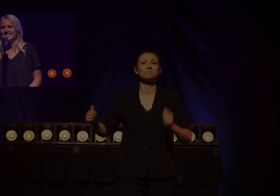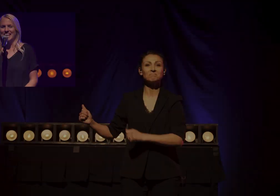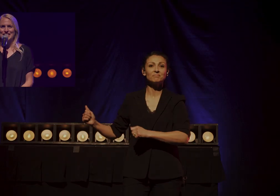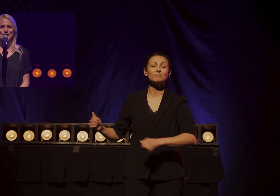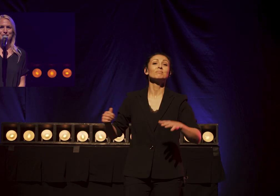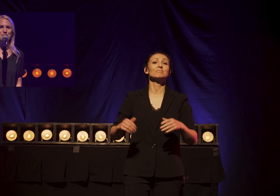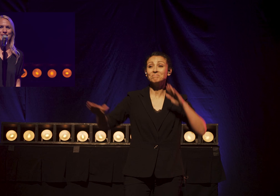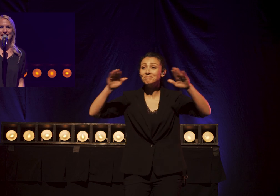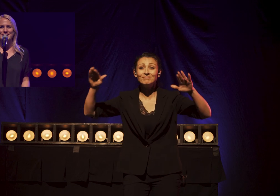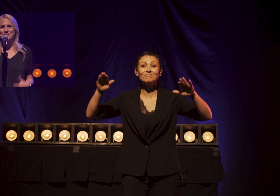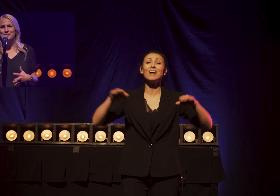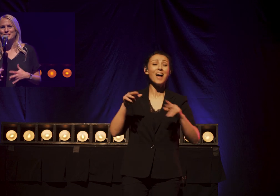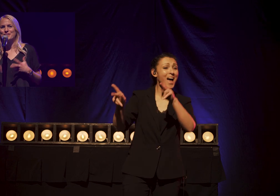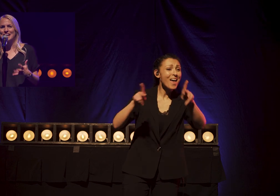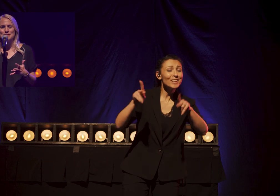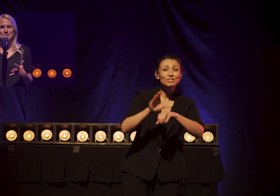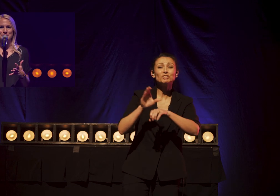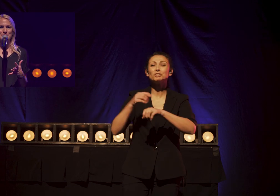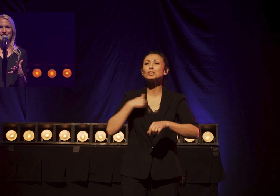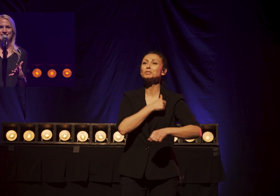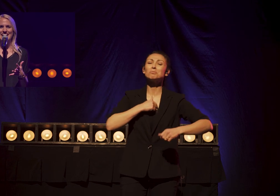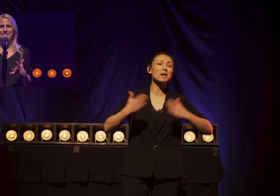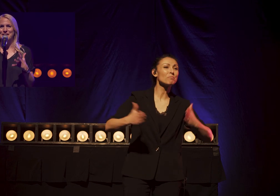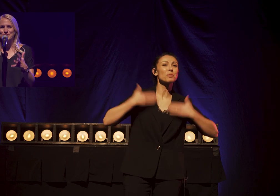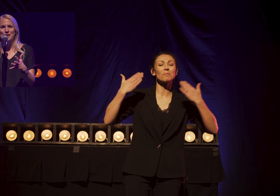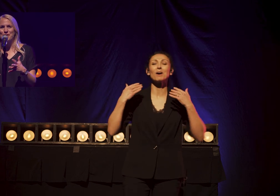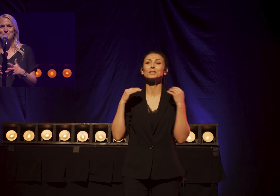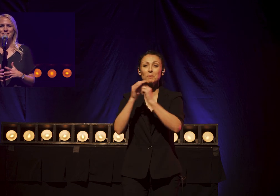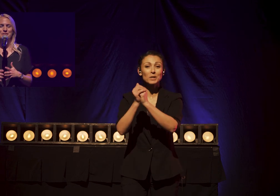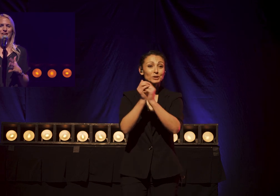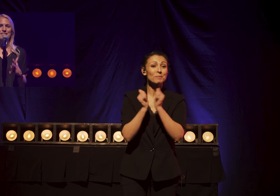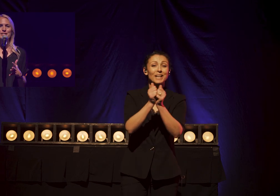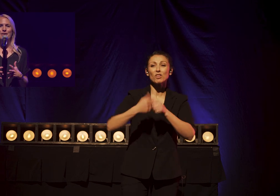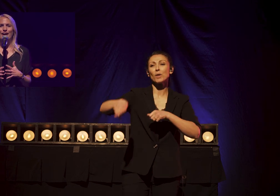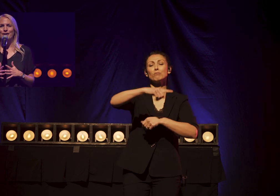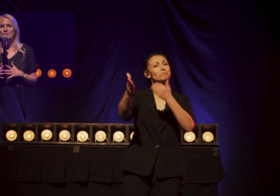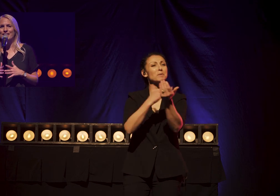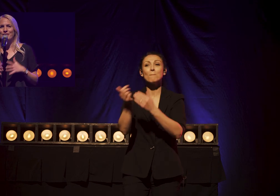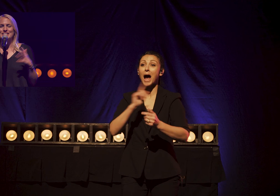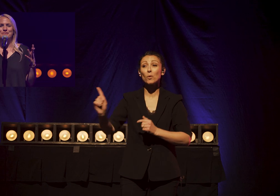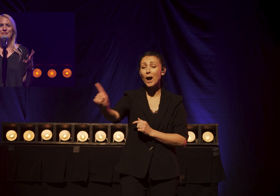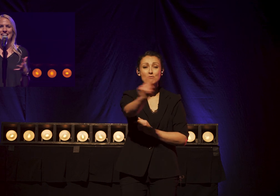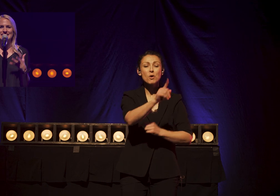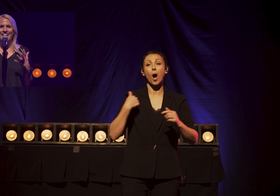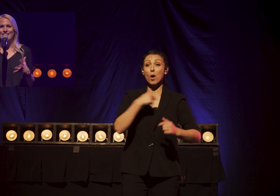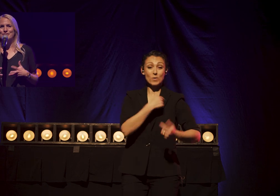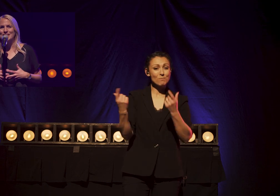Hey, church, welcome. We're so glad to be worshiping with you today from your home. Wherever you are, we are going to raise a hallelujah